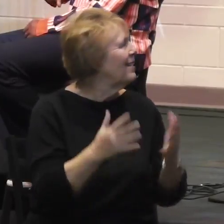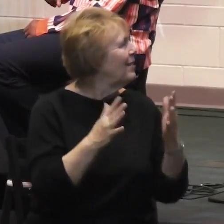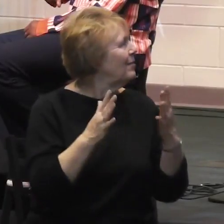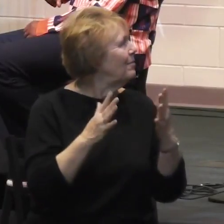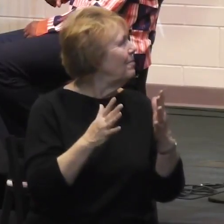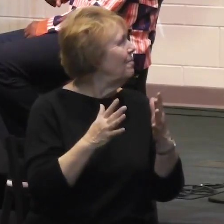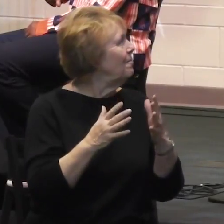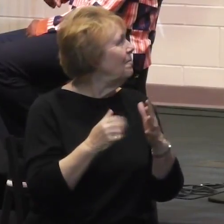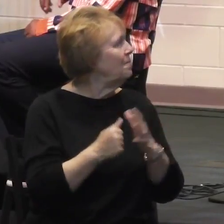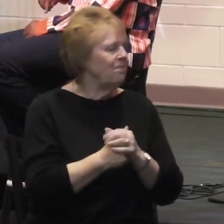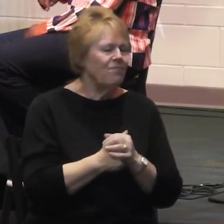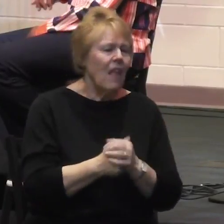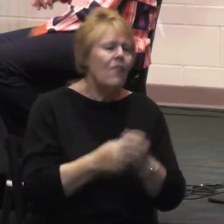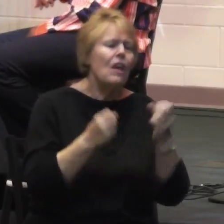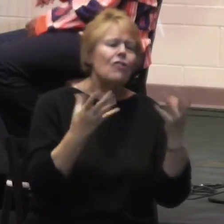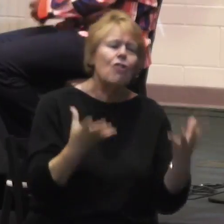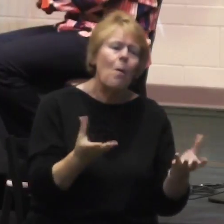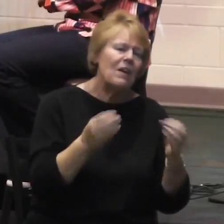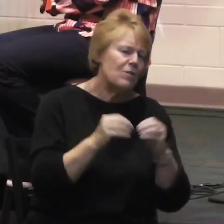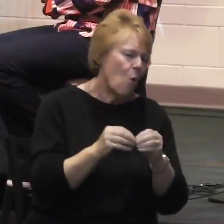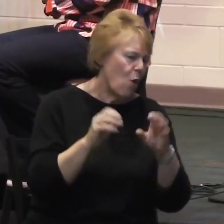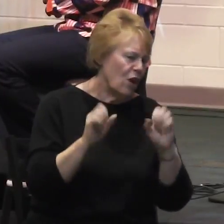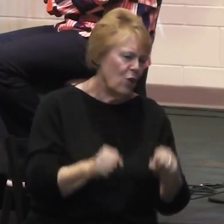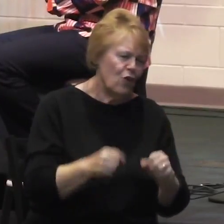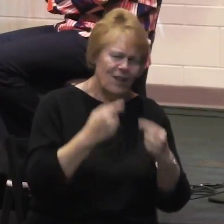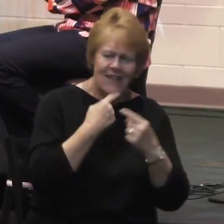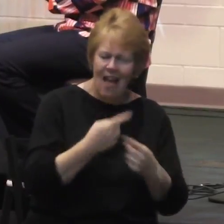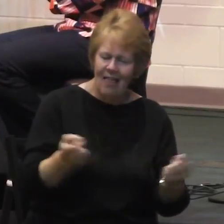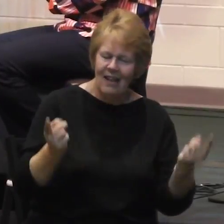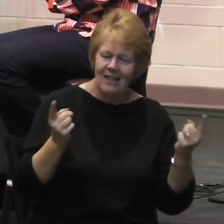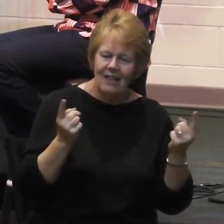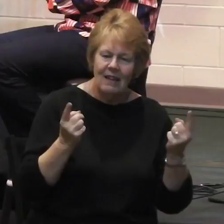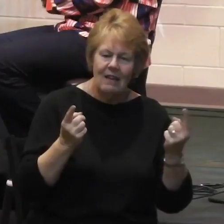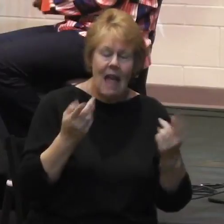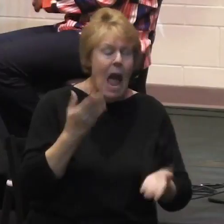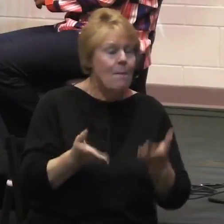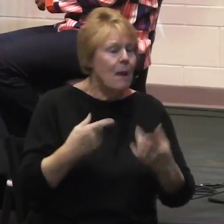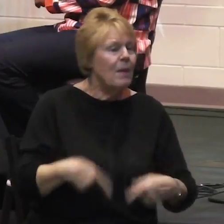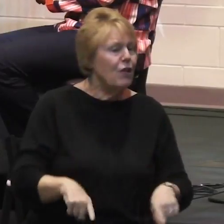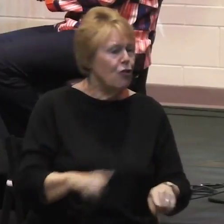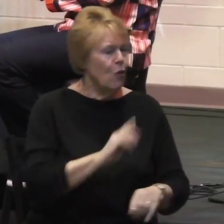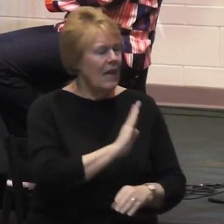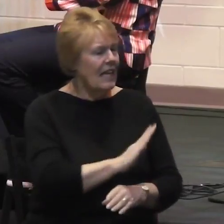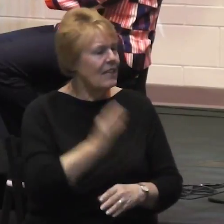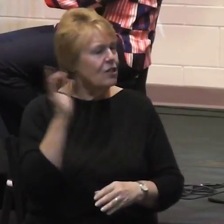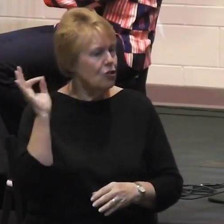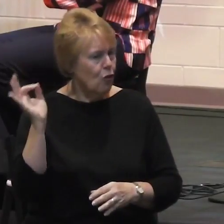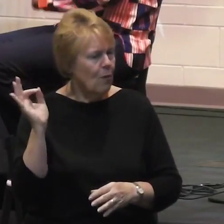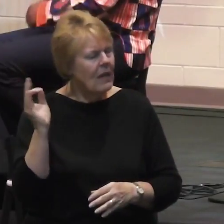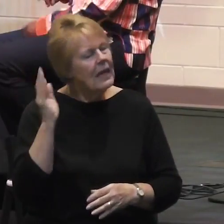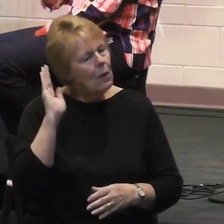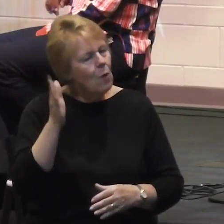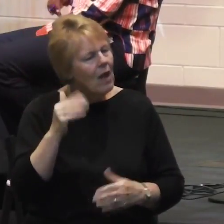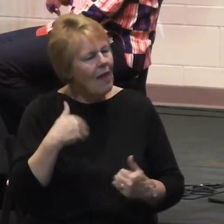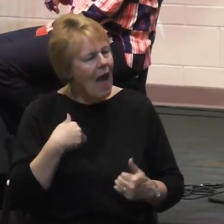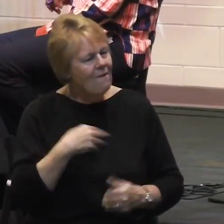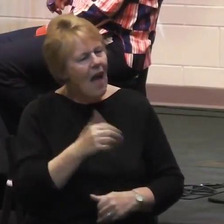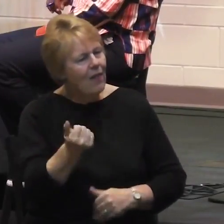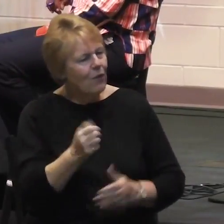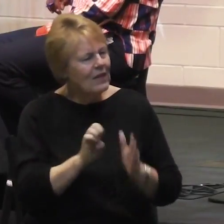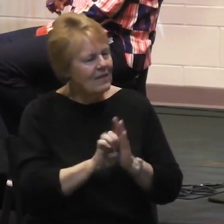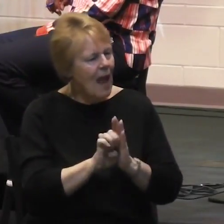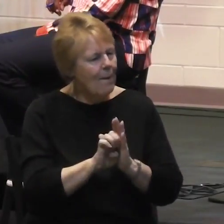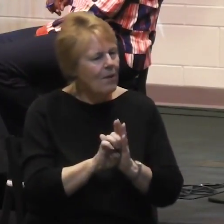There's so much more that can be said, and perhaps in Maisha's sermon, he'll have some examples. Among other things,